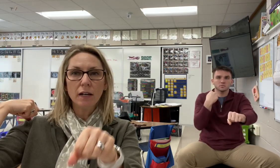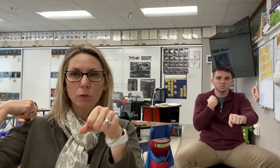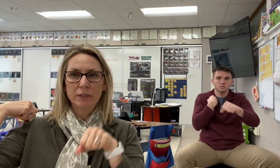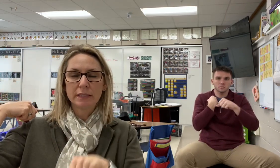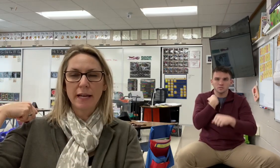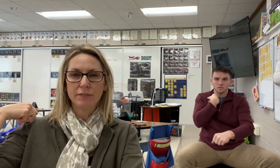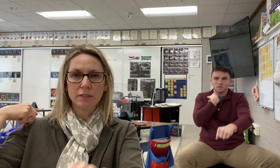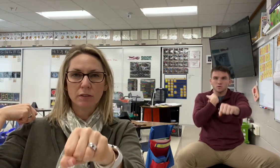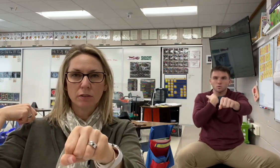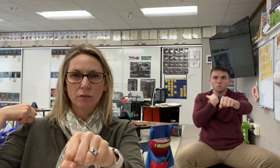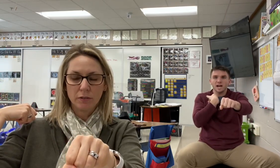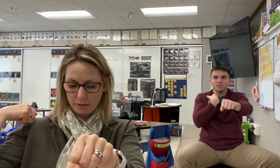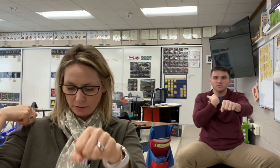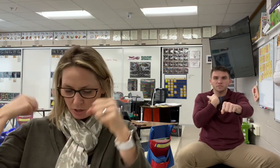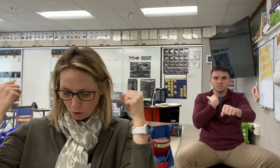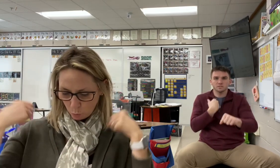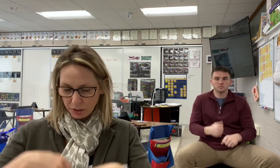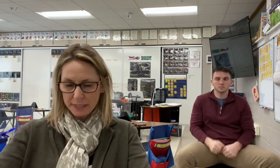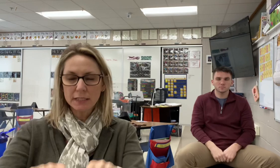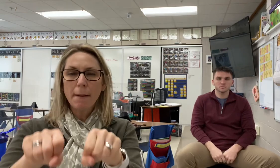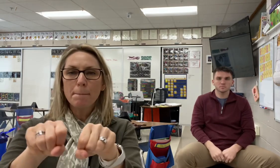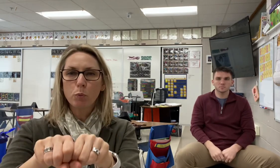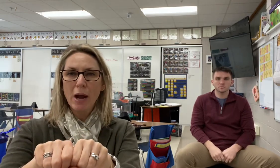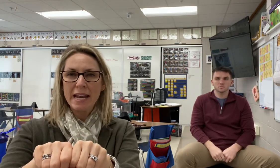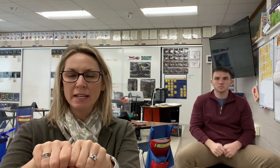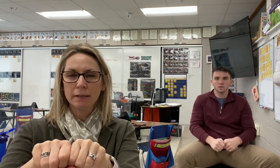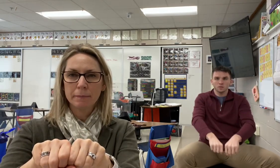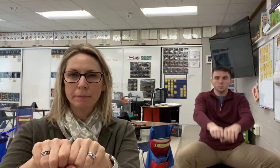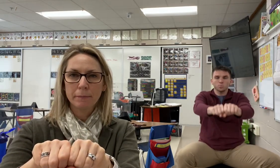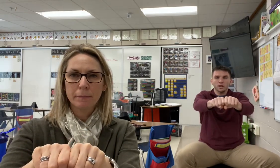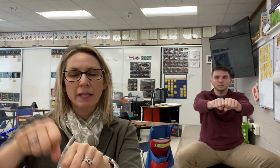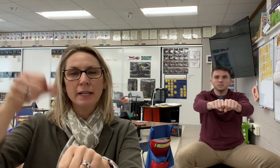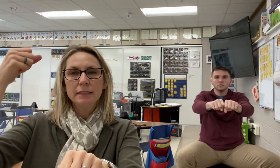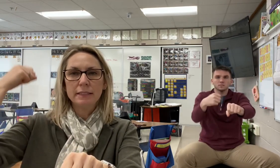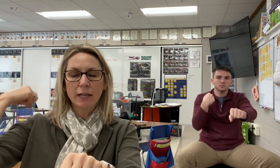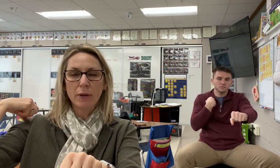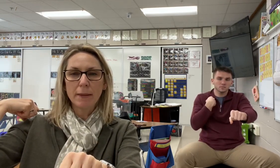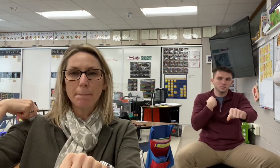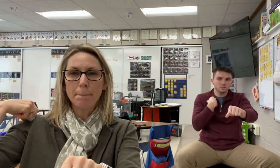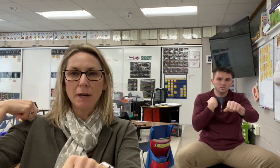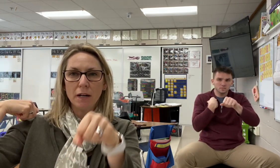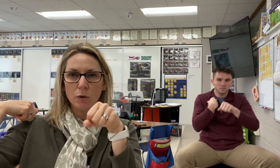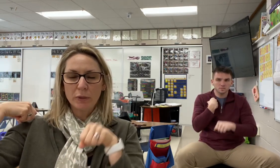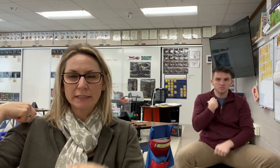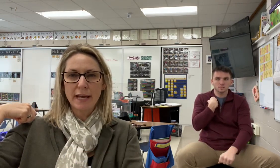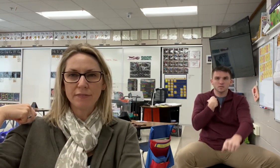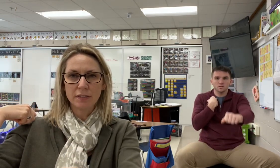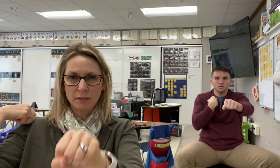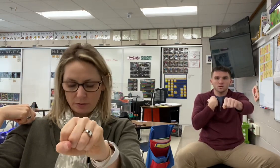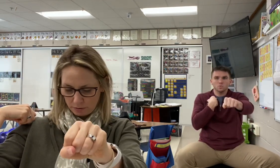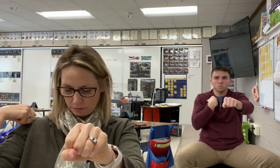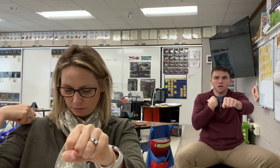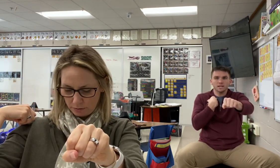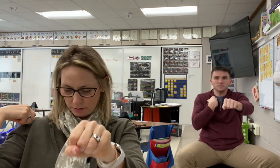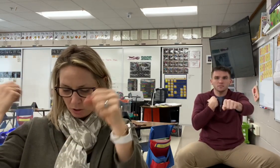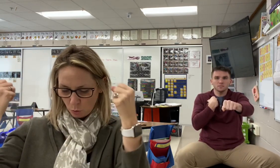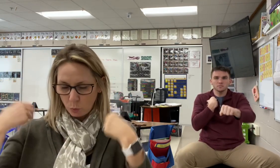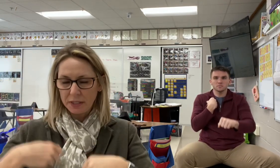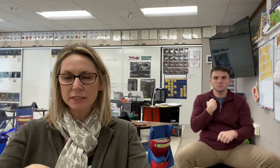What's left? Raft. Word is bread. Bread. Take away the b. What's left? Bread. Word is